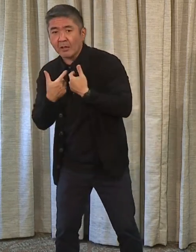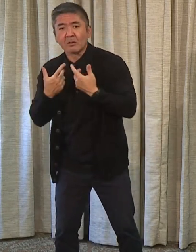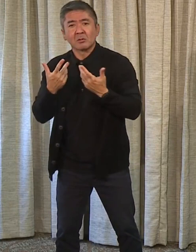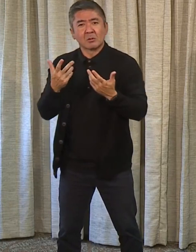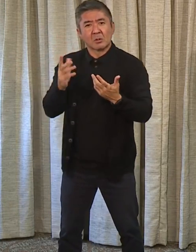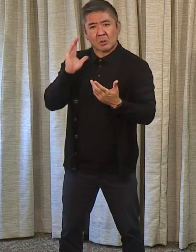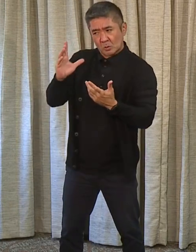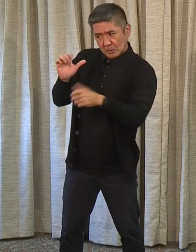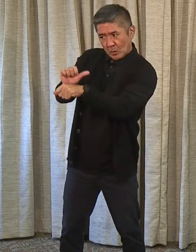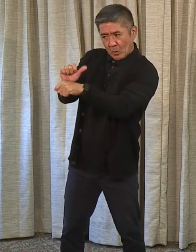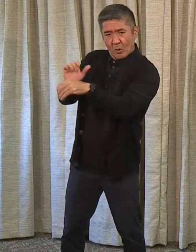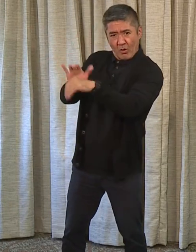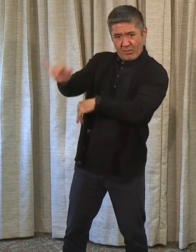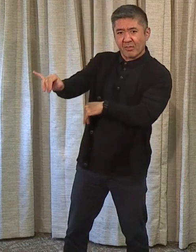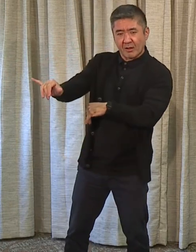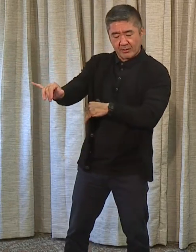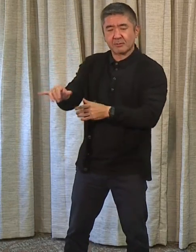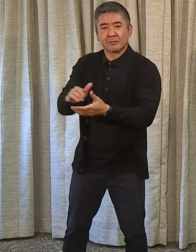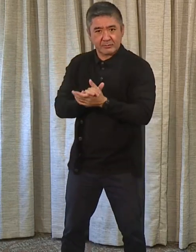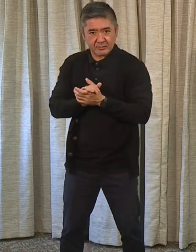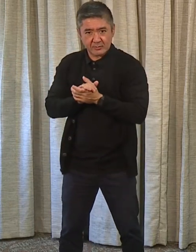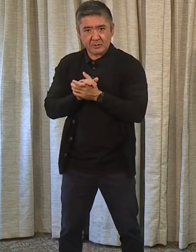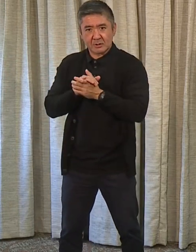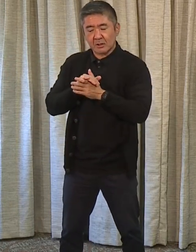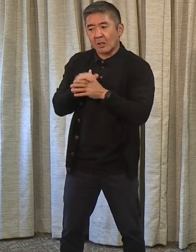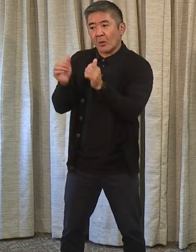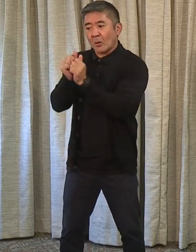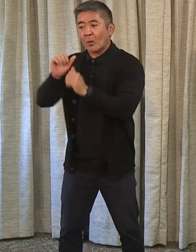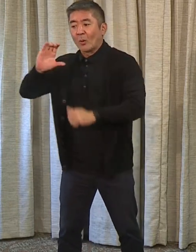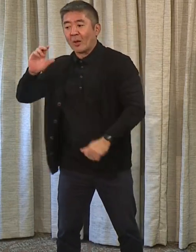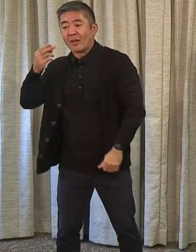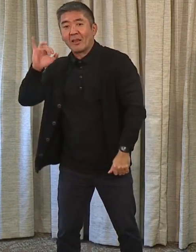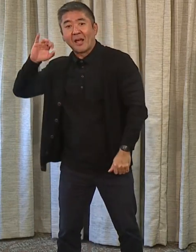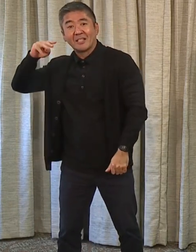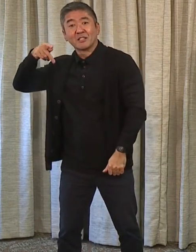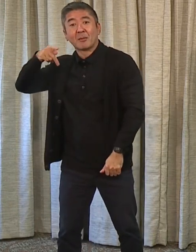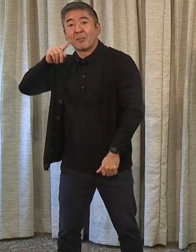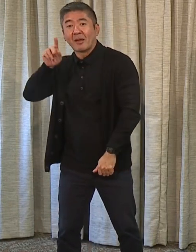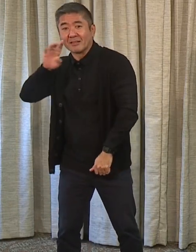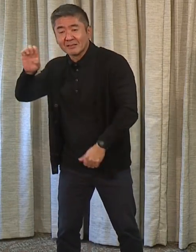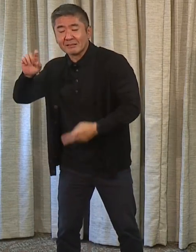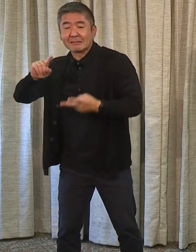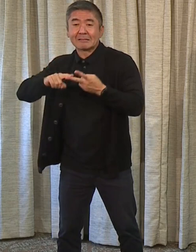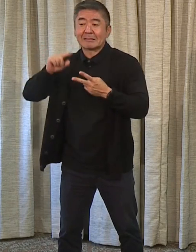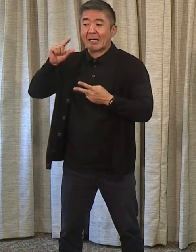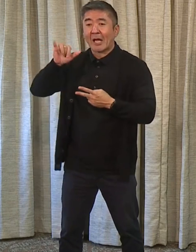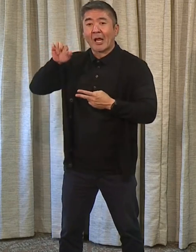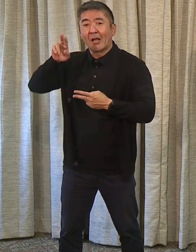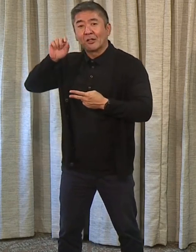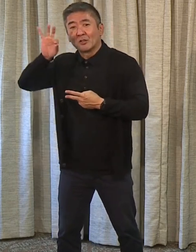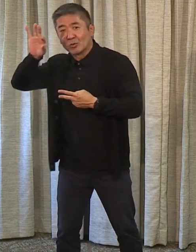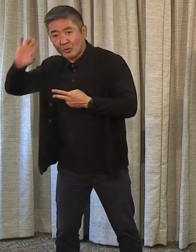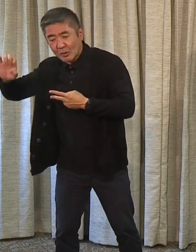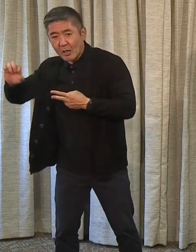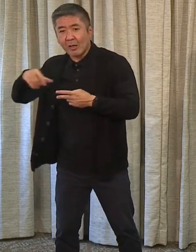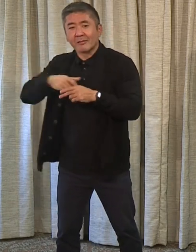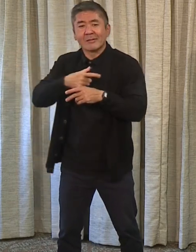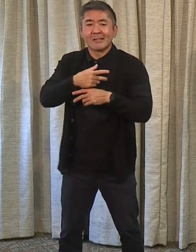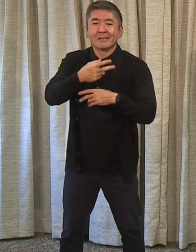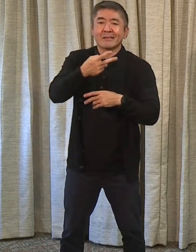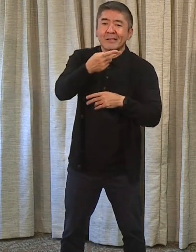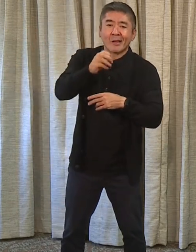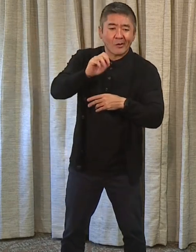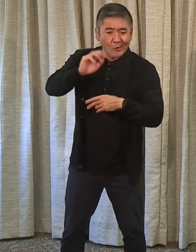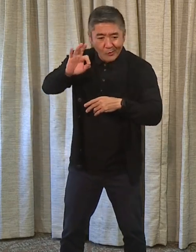have some work there that focuses with the chimpanzees, the giraffe, some of our hoof stock, which is basically just an